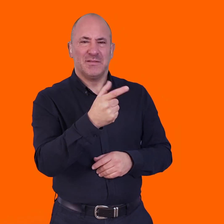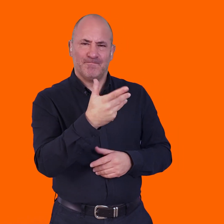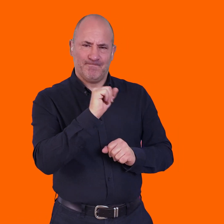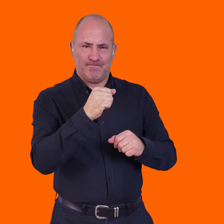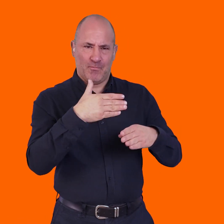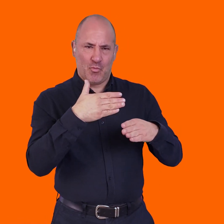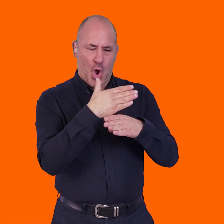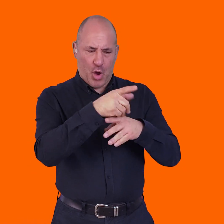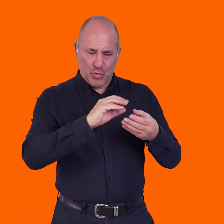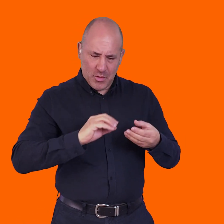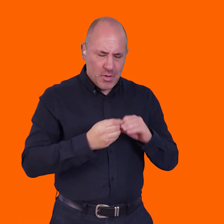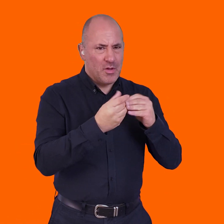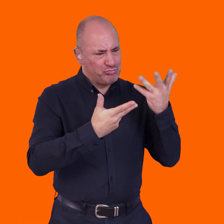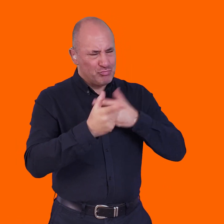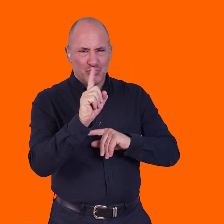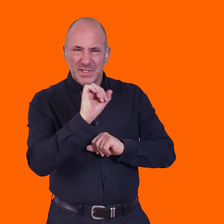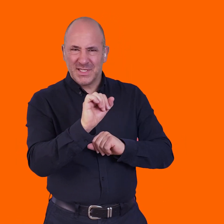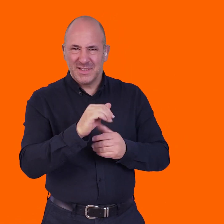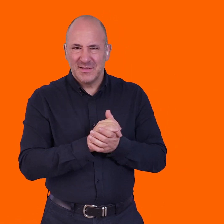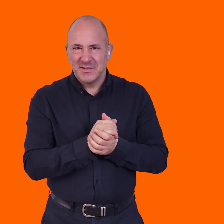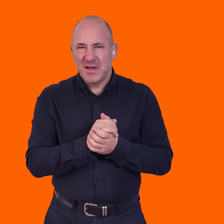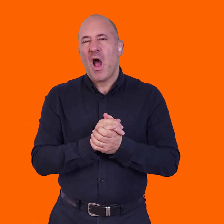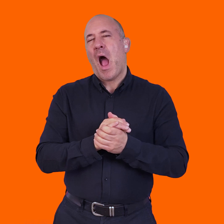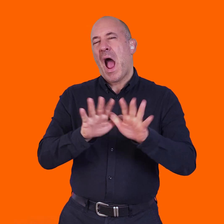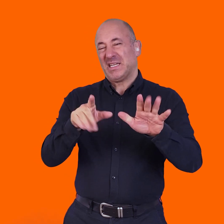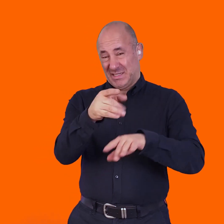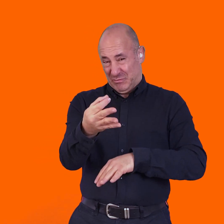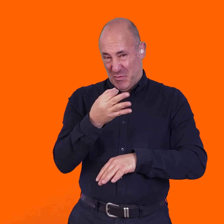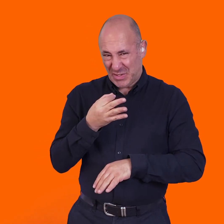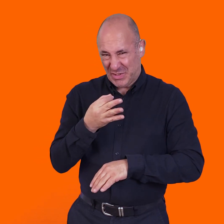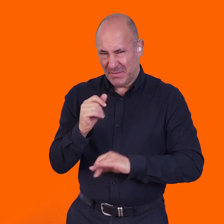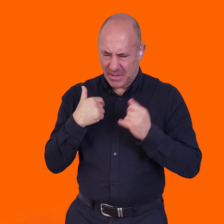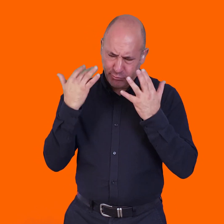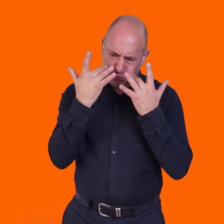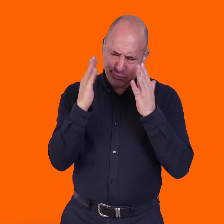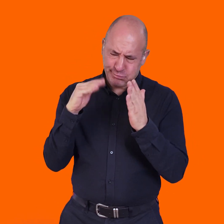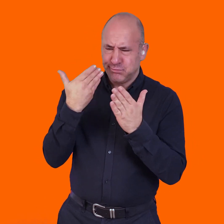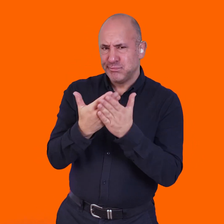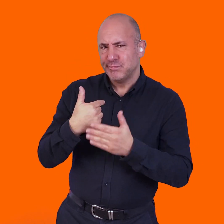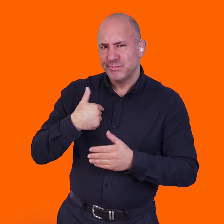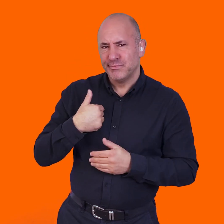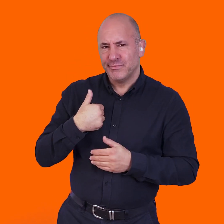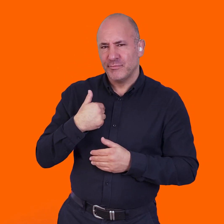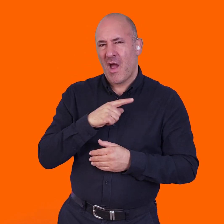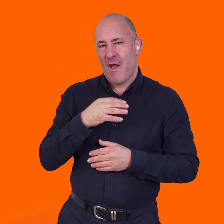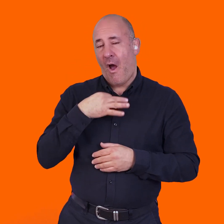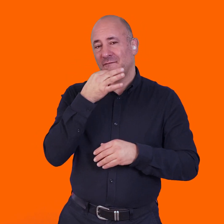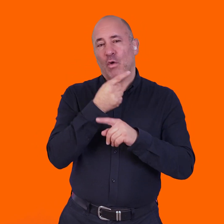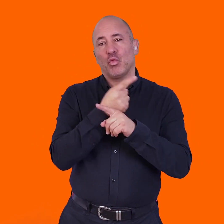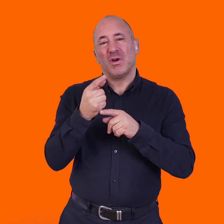us, please, about the kind of work that you make, Jane? So, this is a question that I've been thinking about quite a lot, actually. I've just taken a